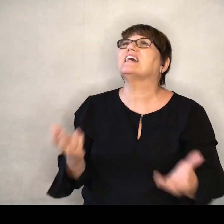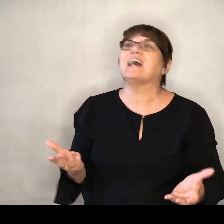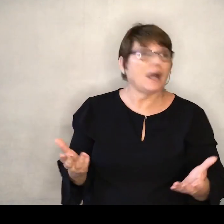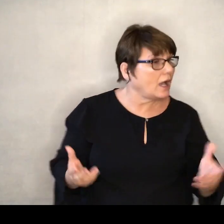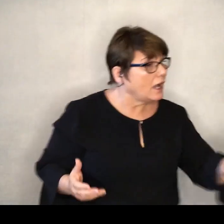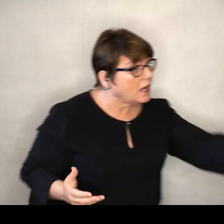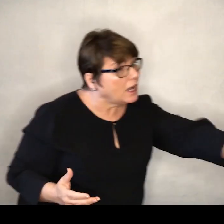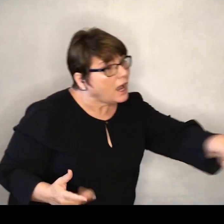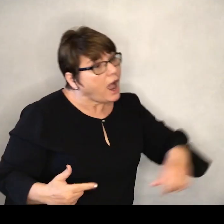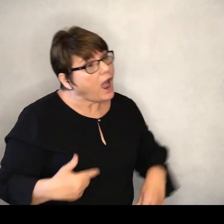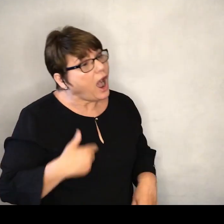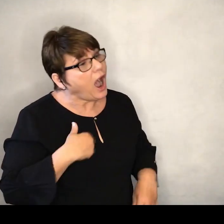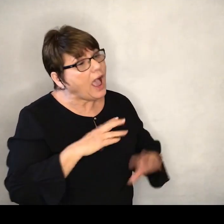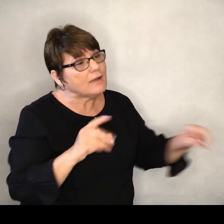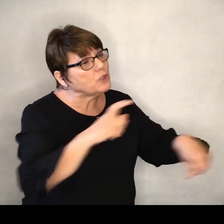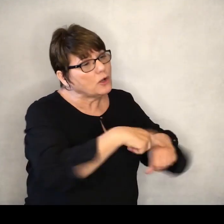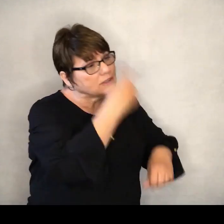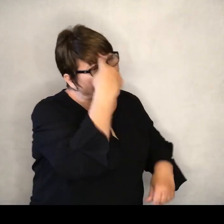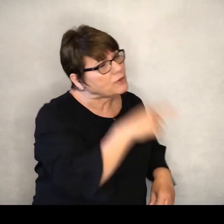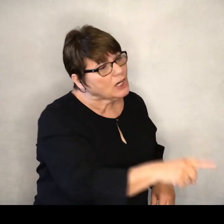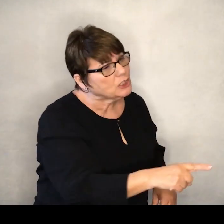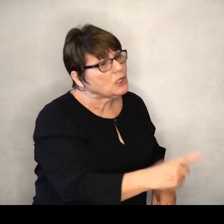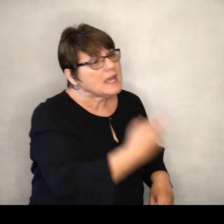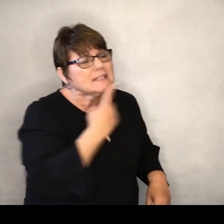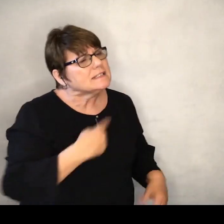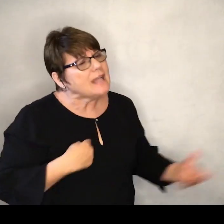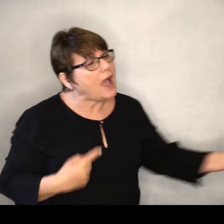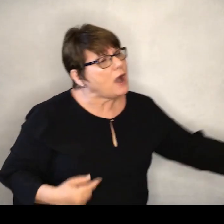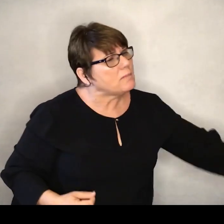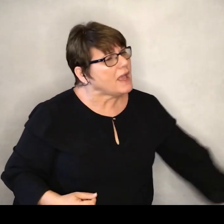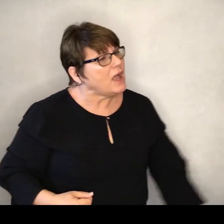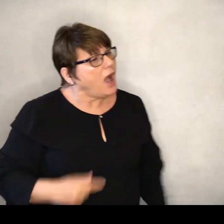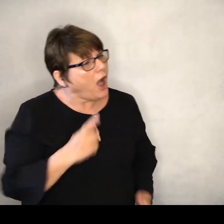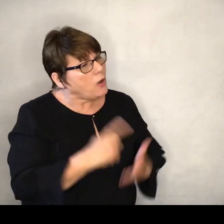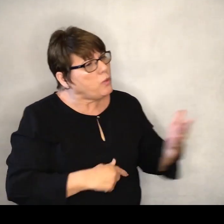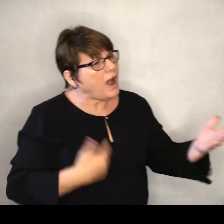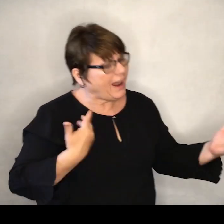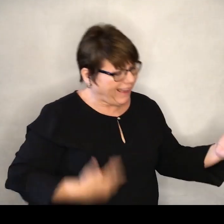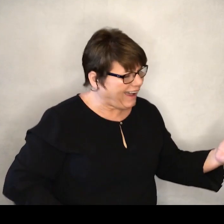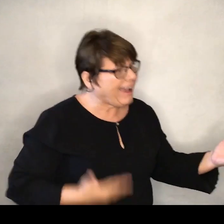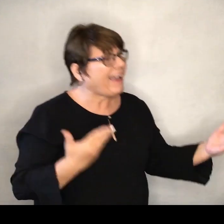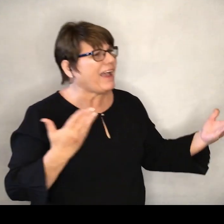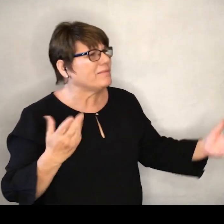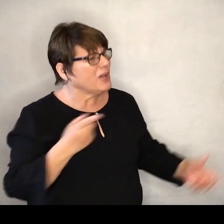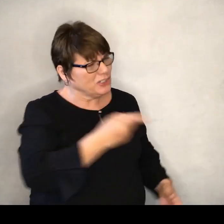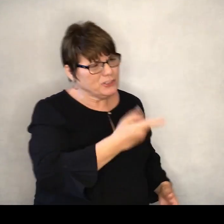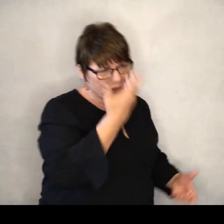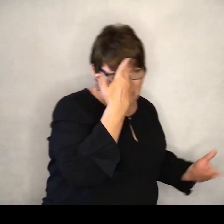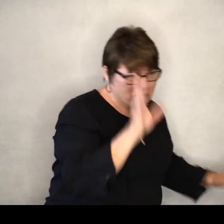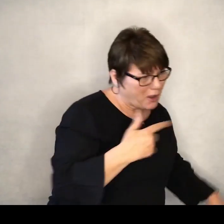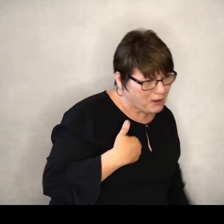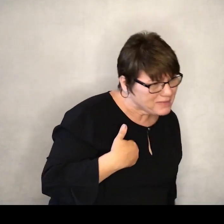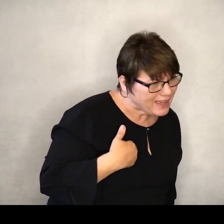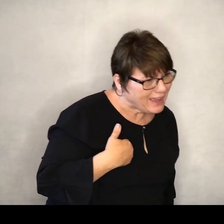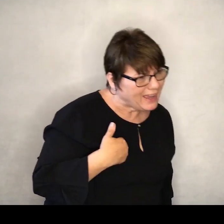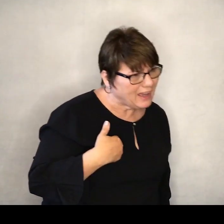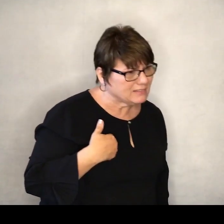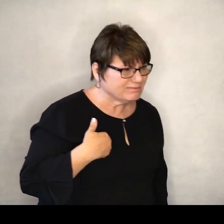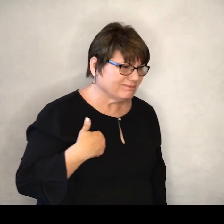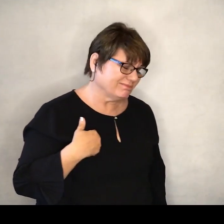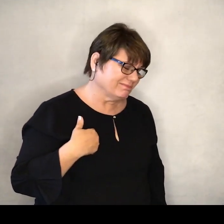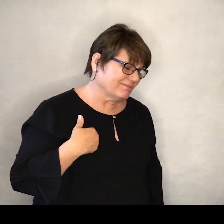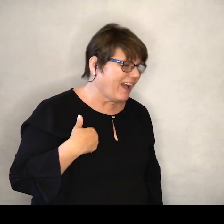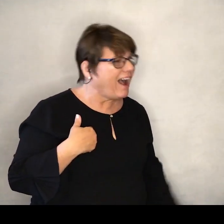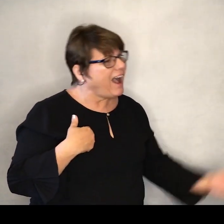And I ain't got time for you telling me what I'm not like. Like you know me, well guess what,